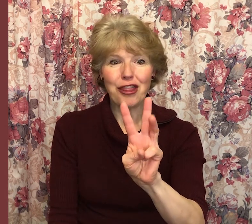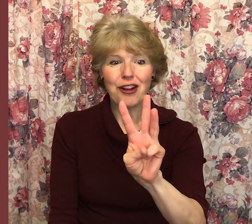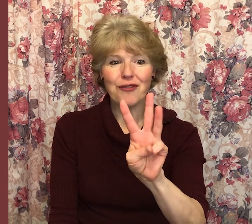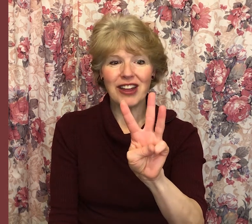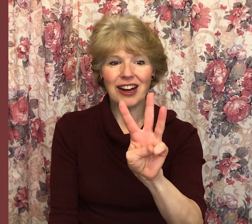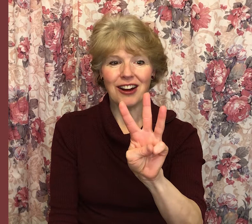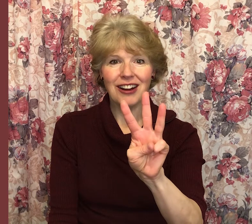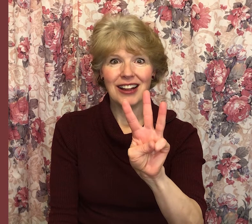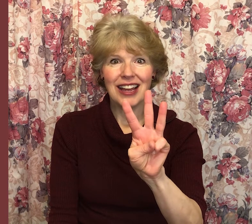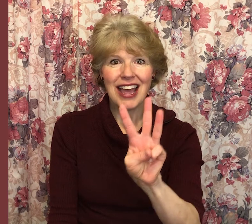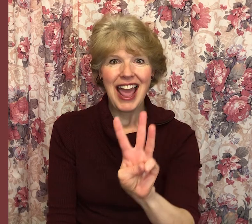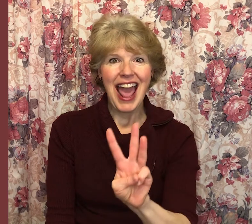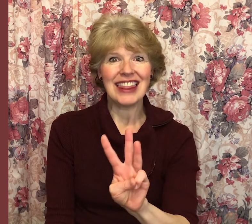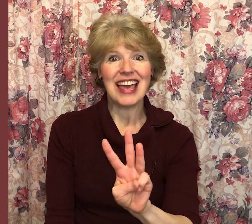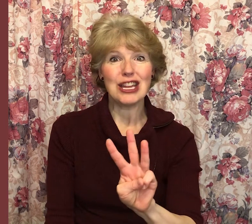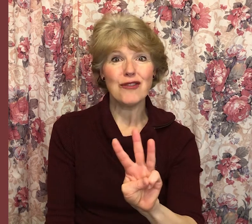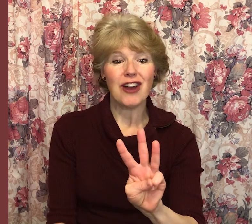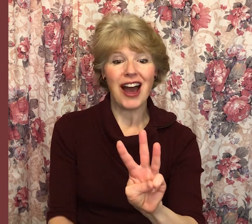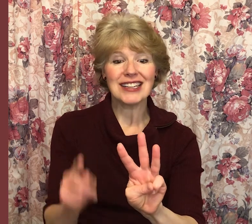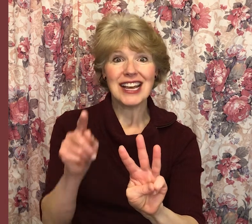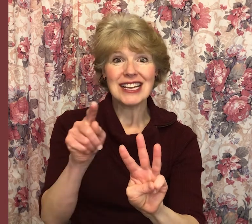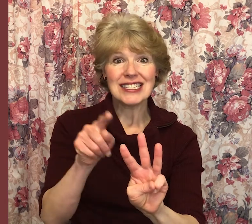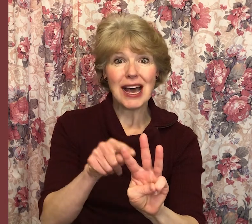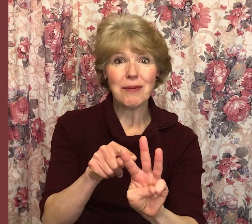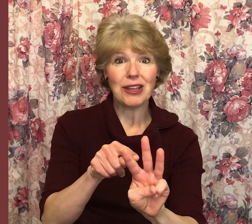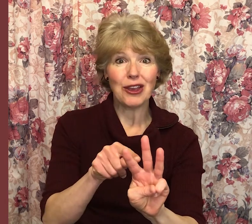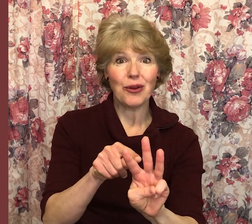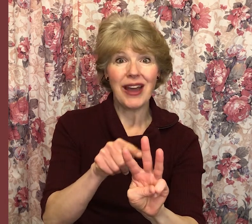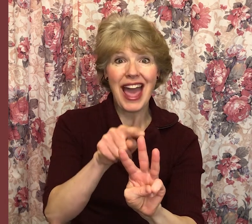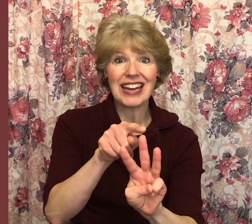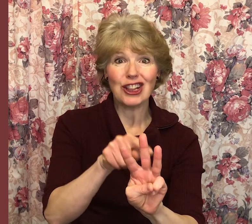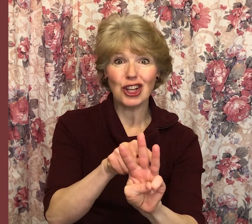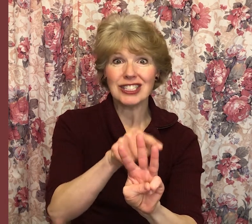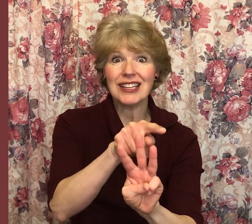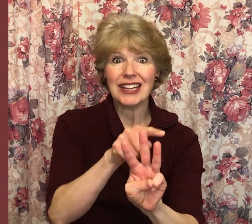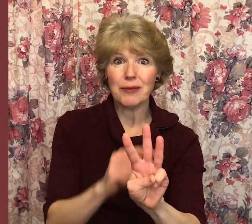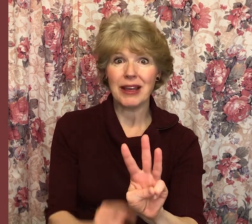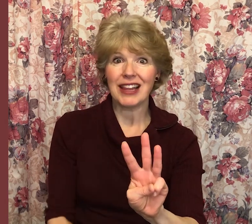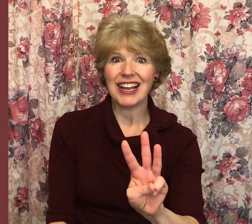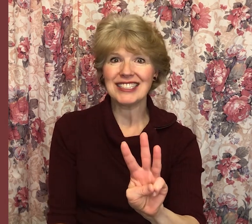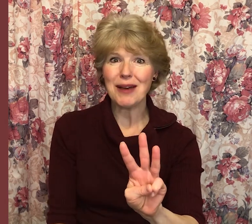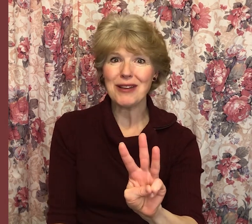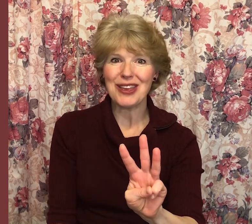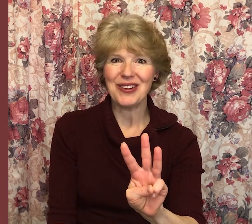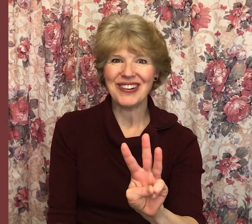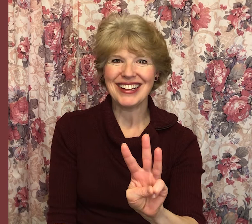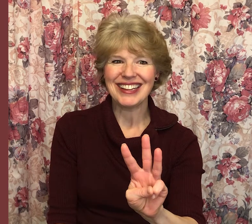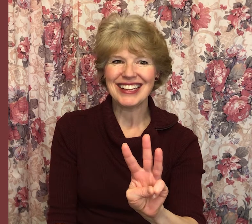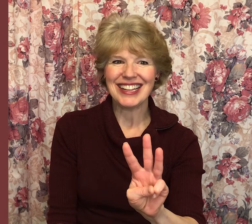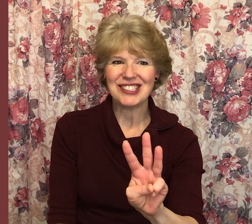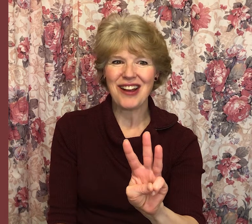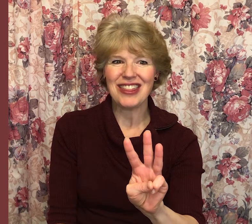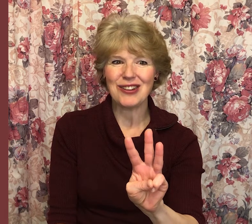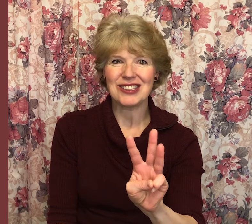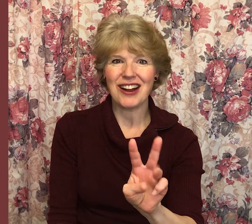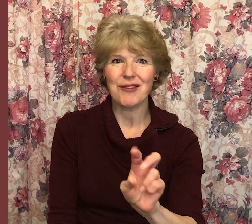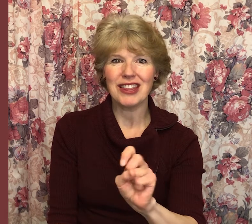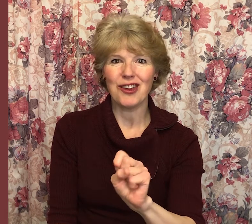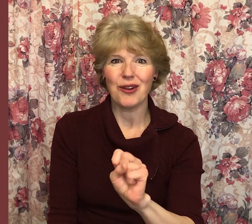third finger, and then you've got W, and it looks a little bit like a W. Let's try those starting with U.